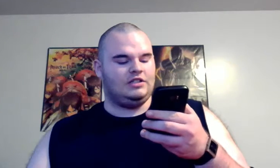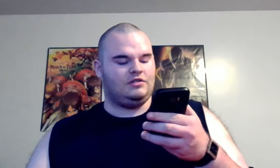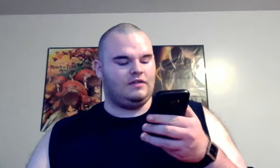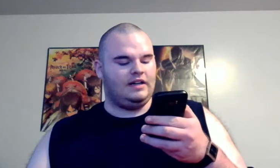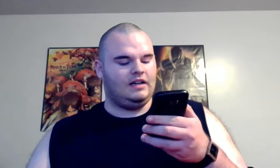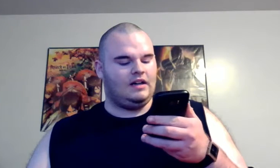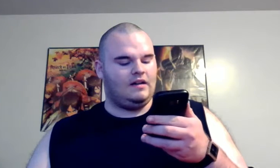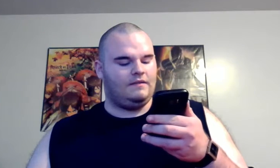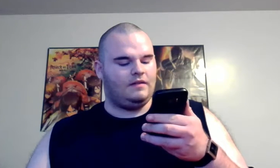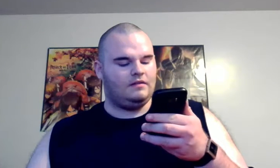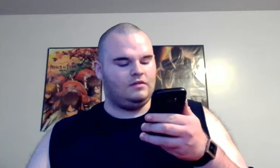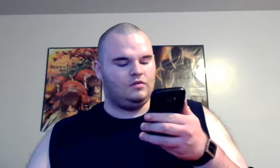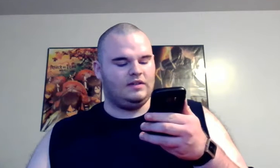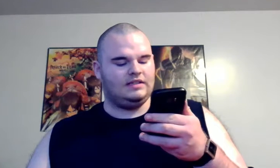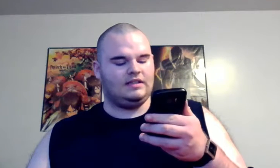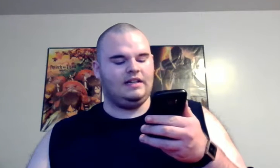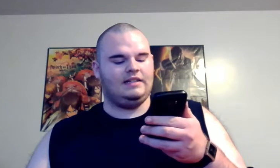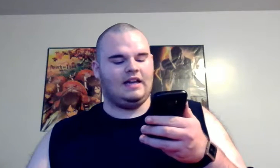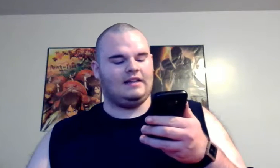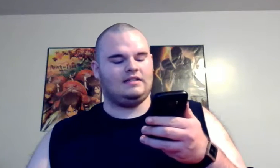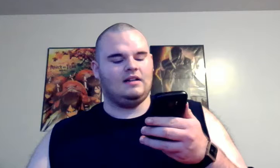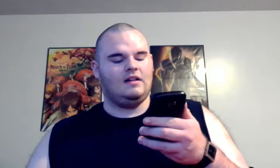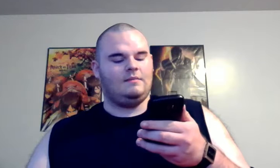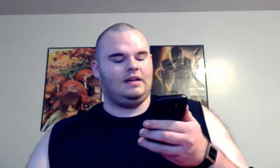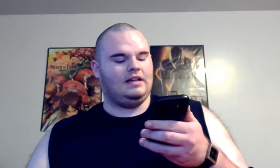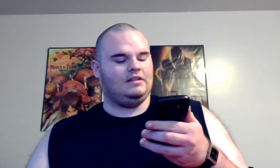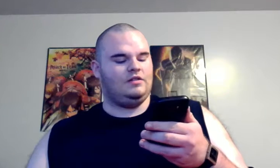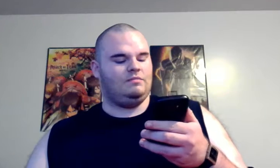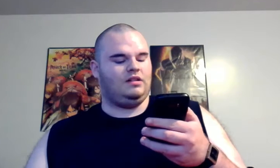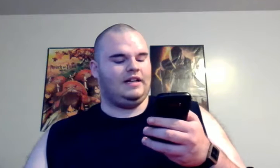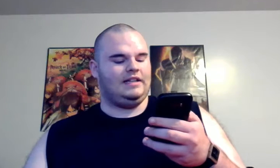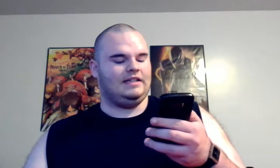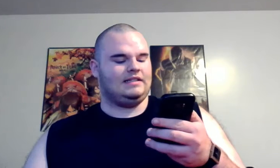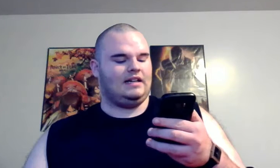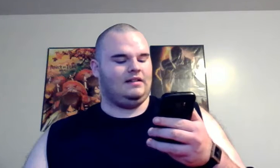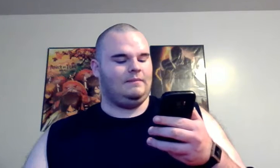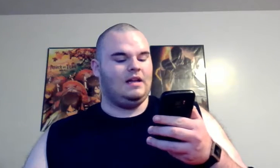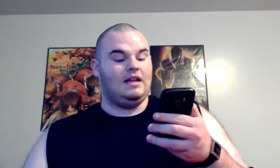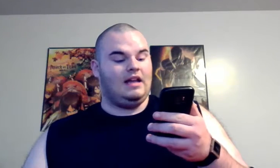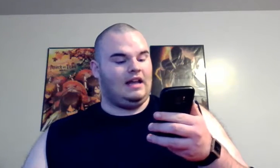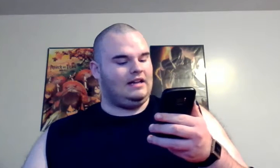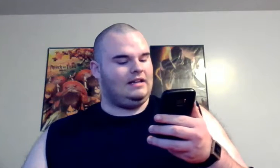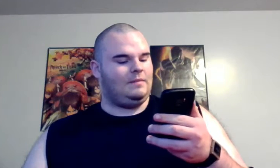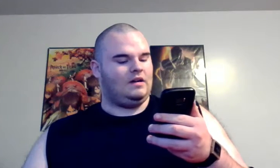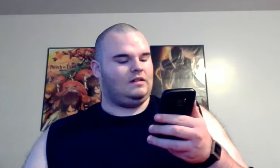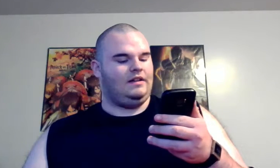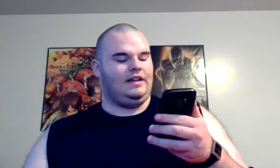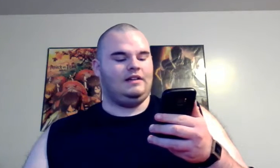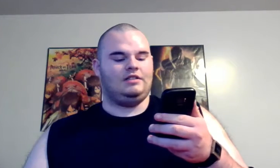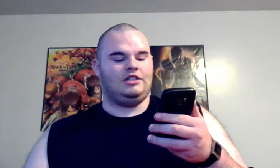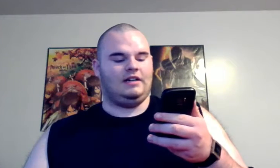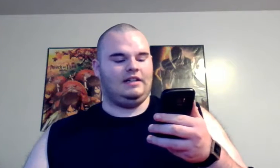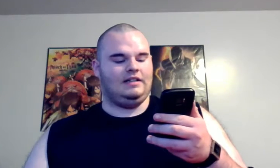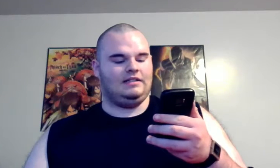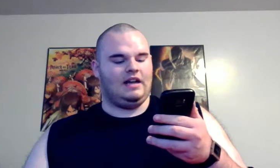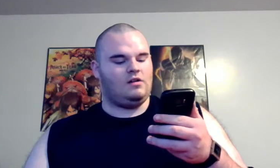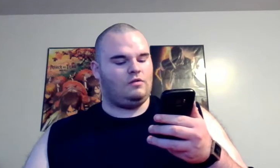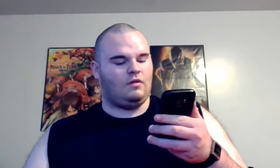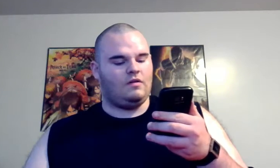string of grisly deaths begin to plague the asylum Andy Barkley Chucky's now grown